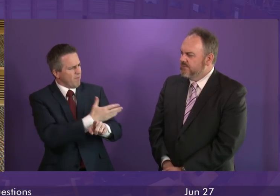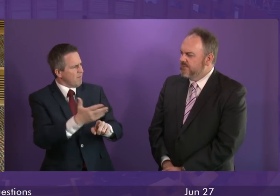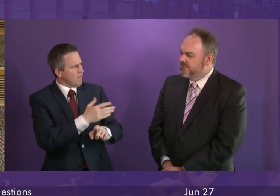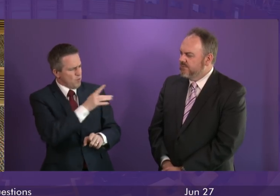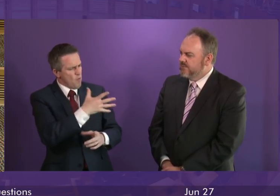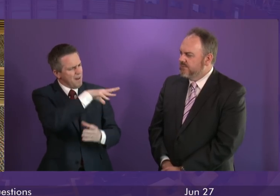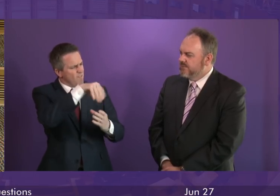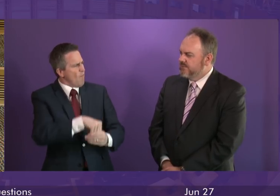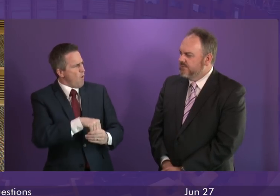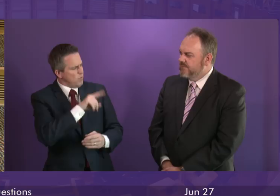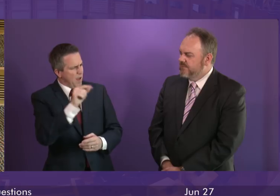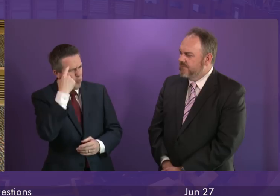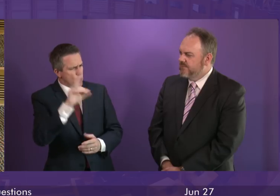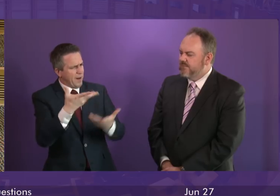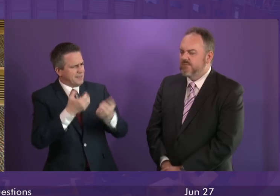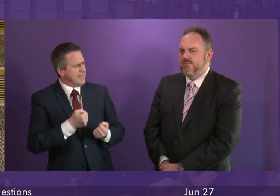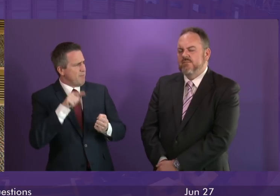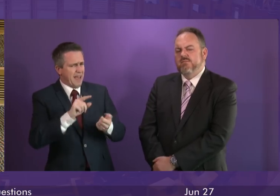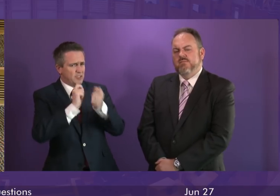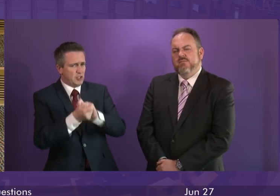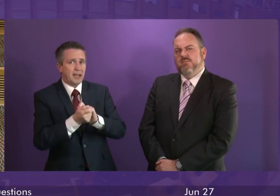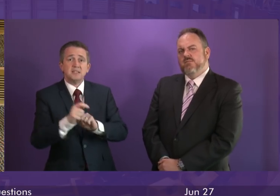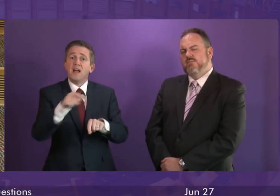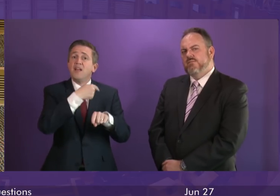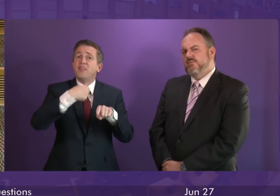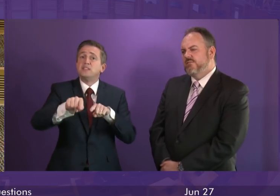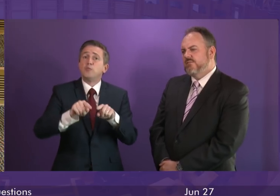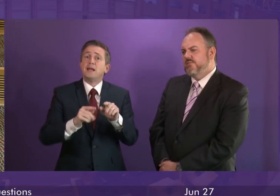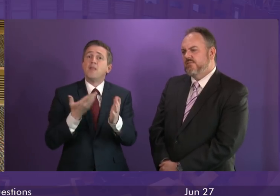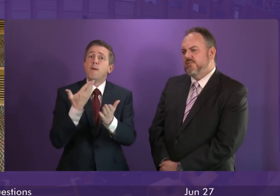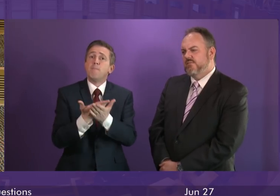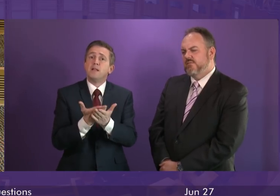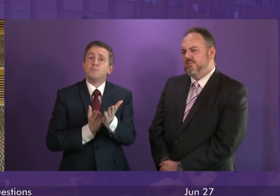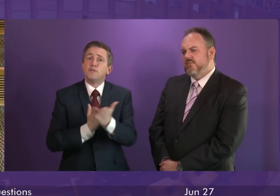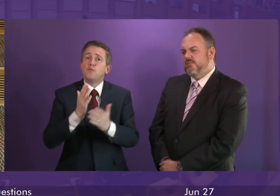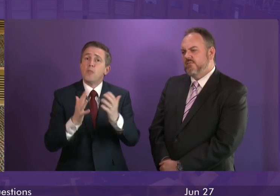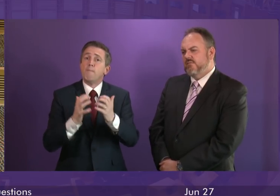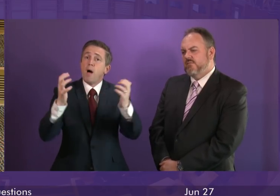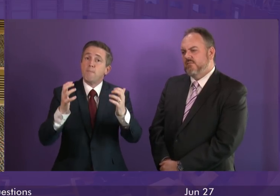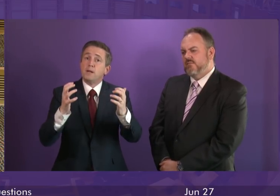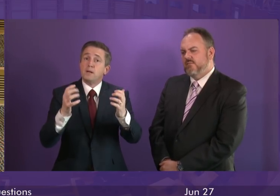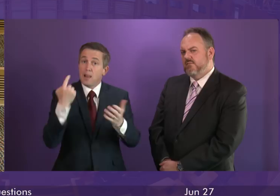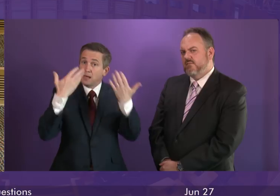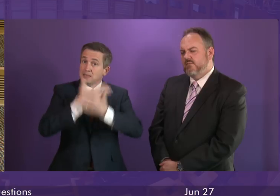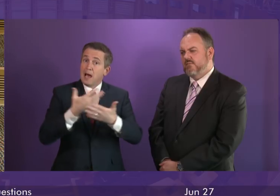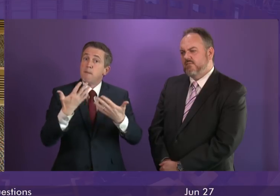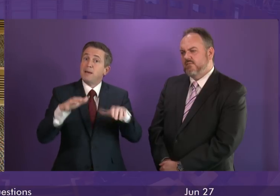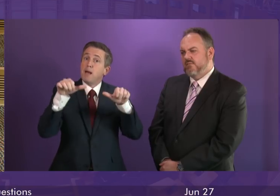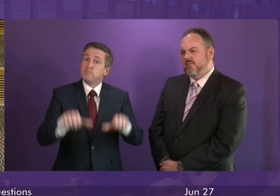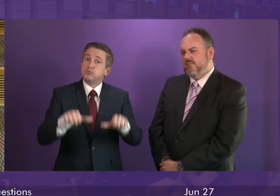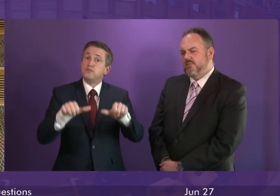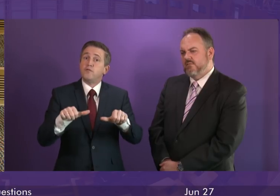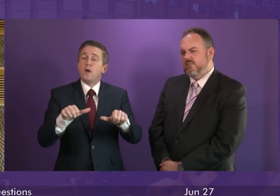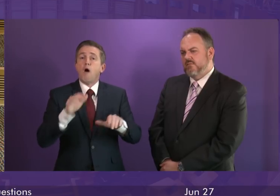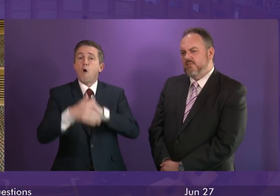was something she welcomed. What we have seen this week through the bill, through what was approved by Parliament last night on the presumption against